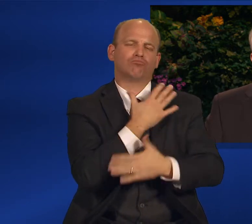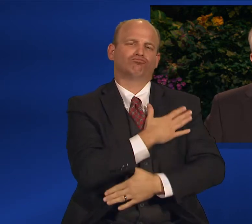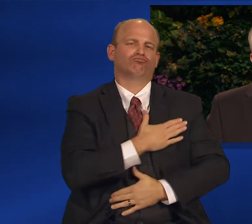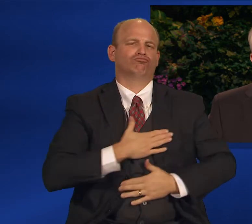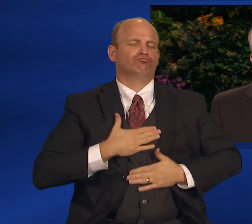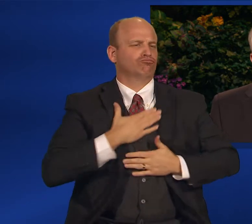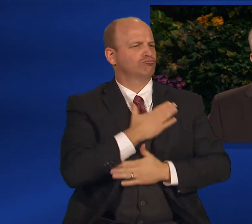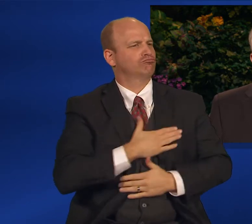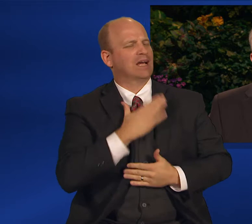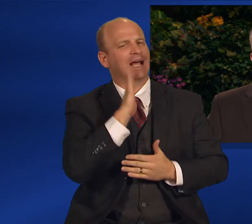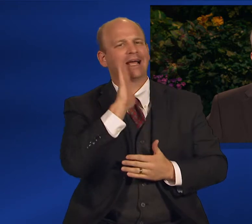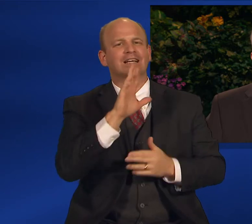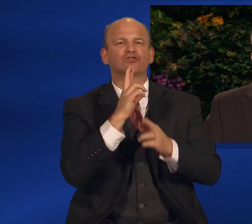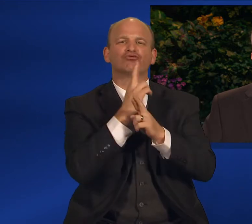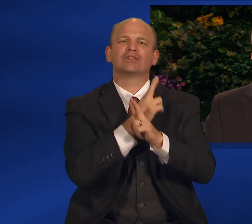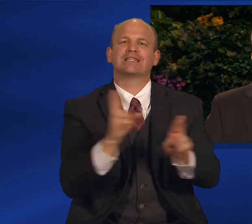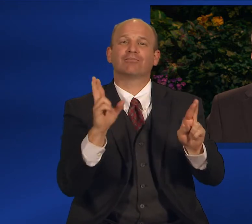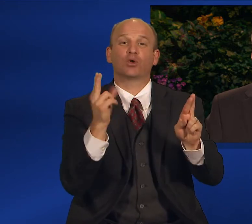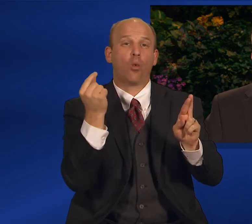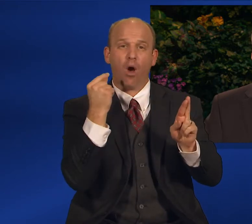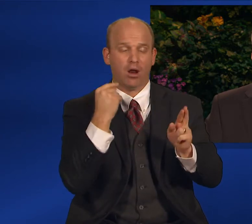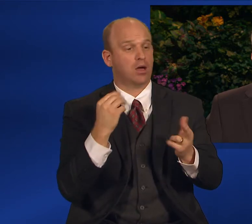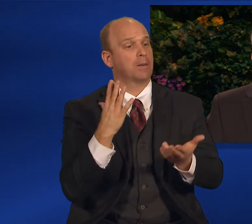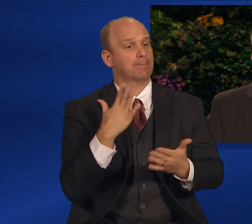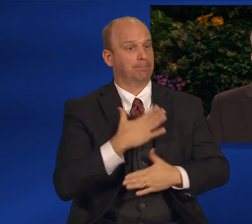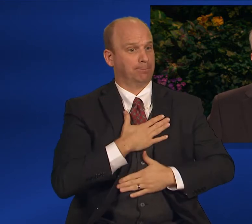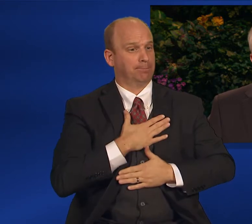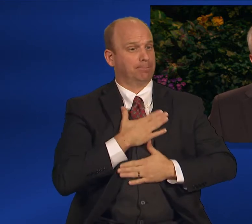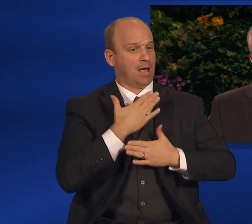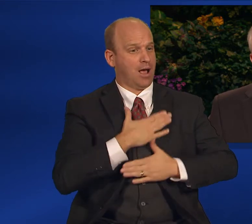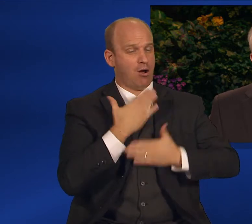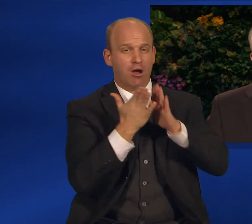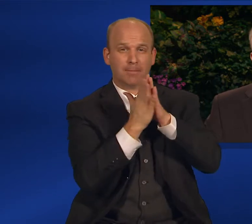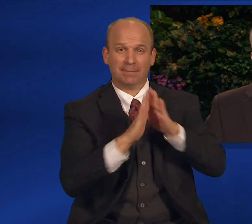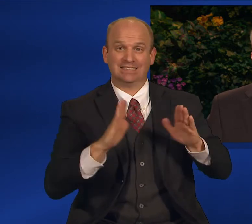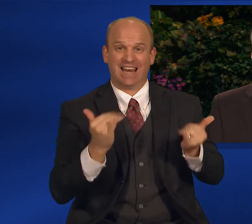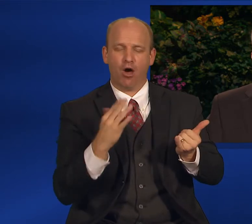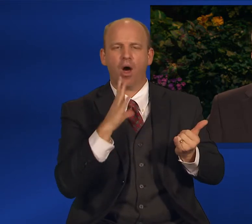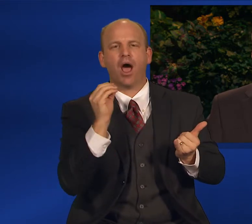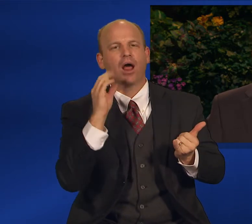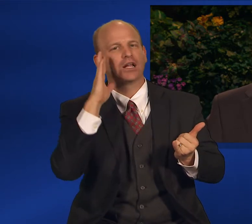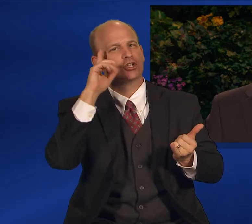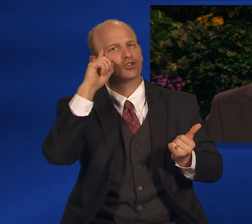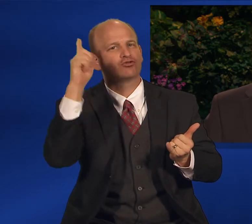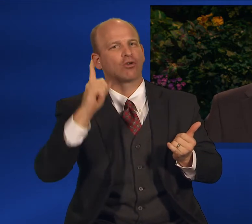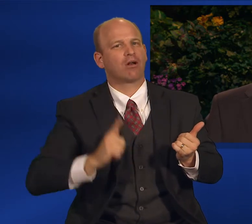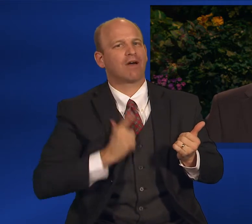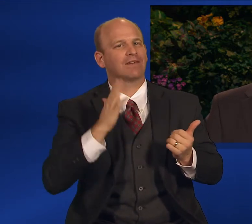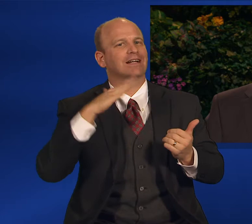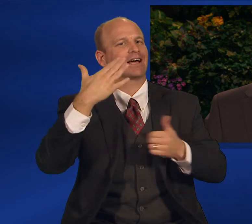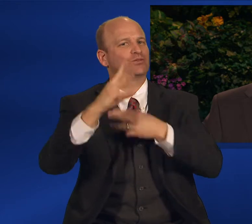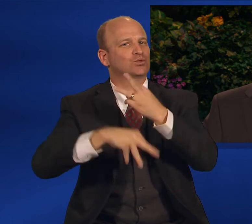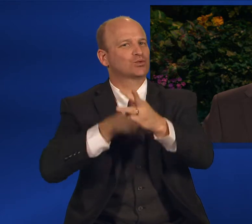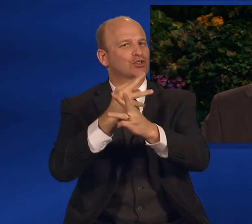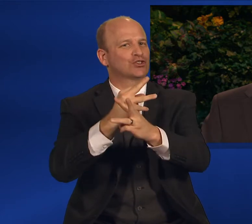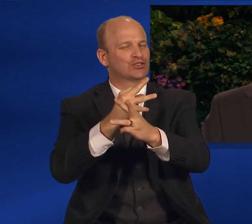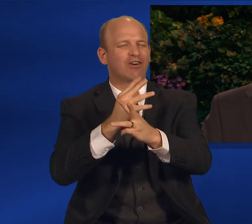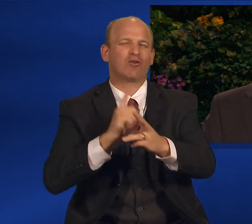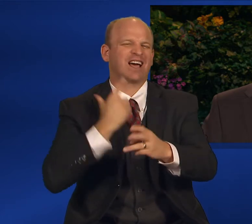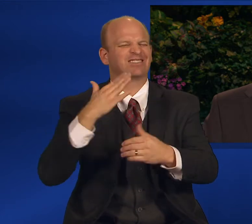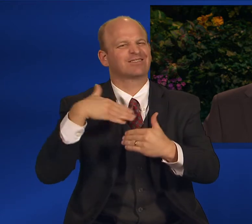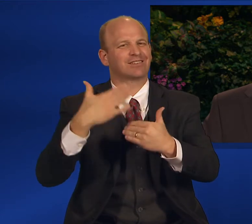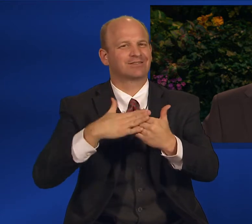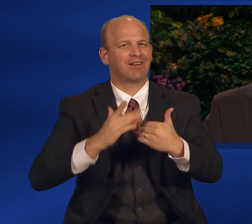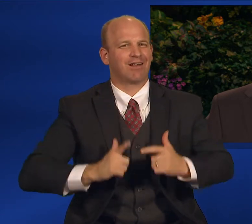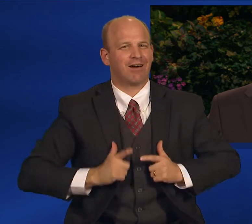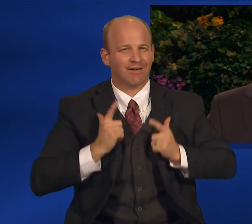immortality and eternal life in the world to come. The work of our missionaries is a magnificent expression of the Lord's